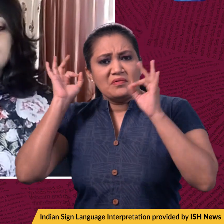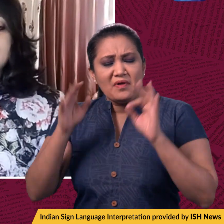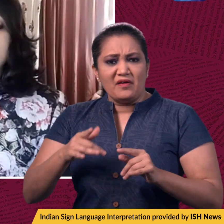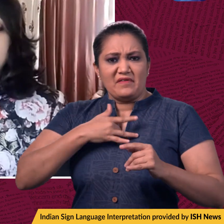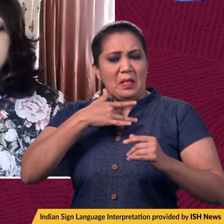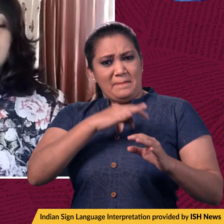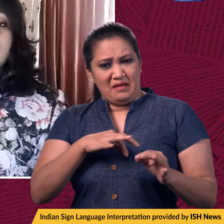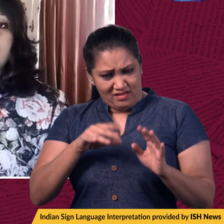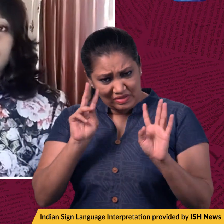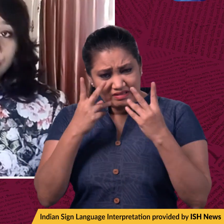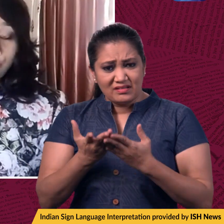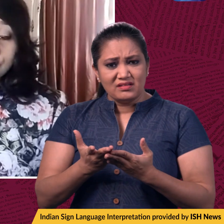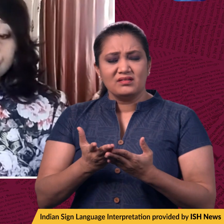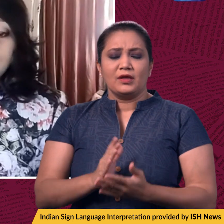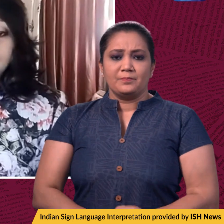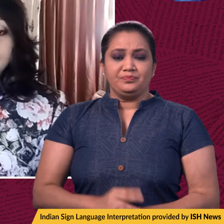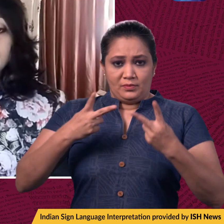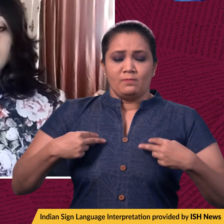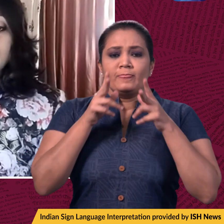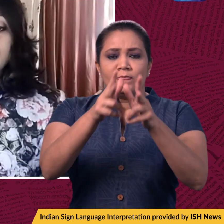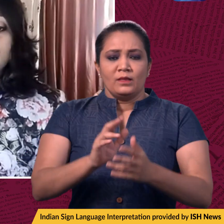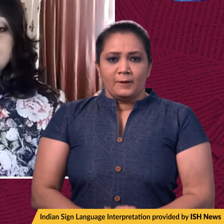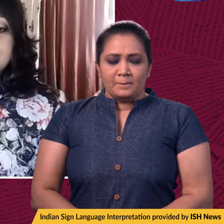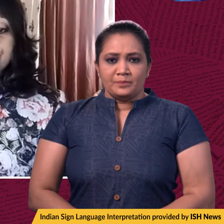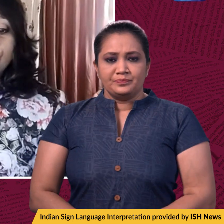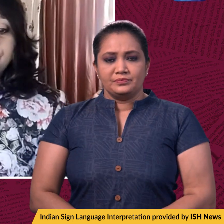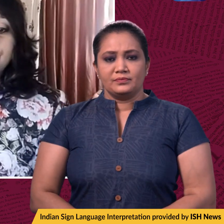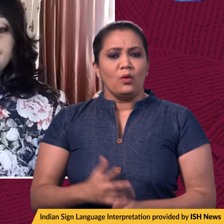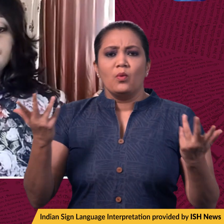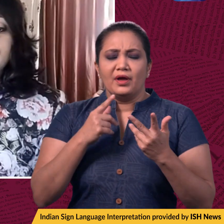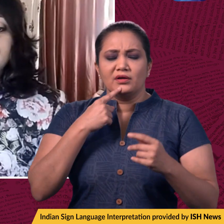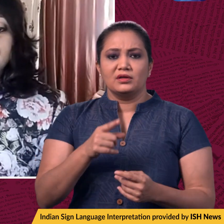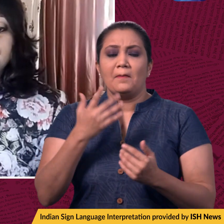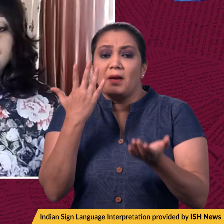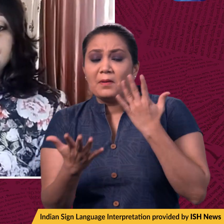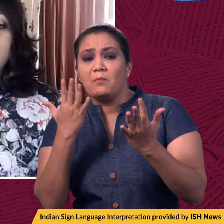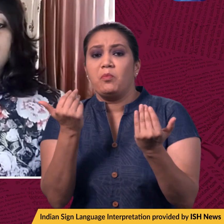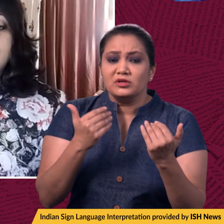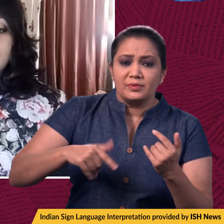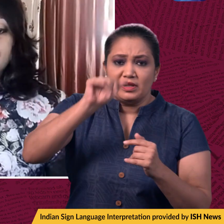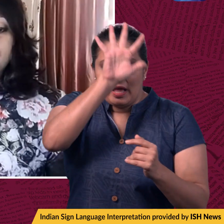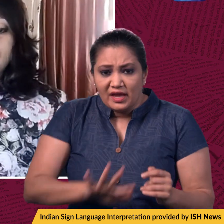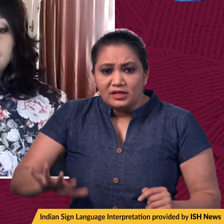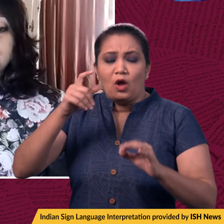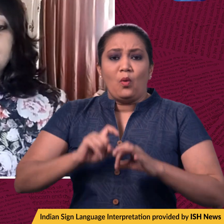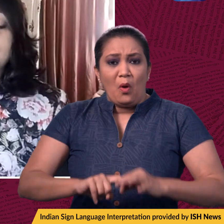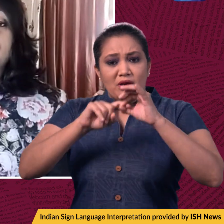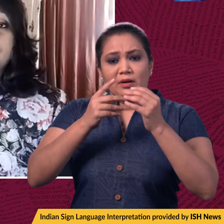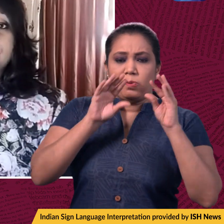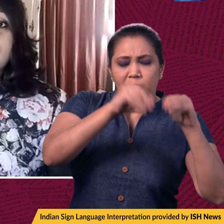vested right. The court also added, we say so because the theory of possibility of national polity being influenced